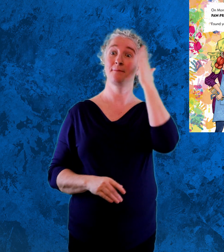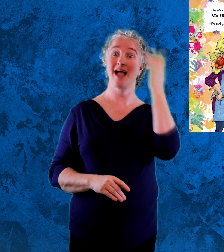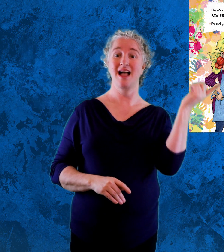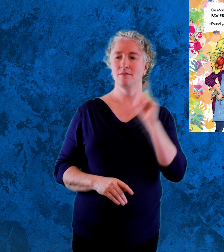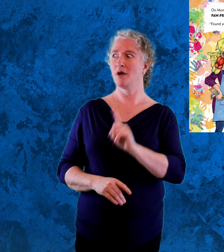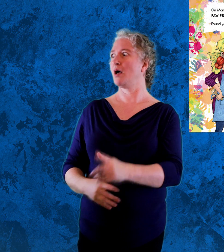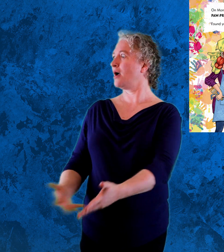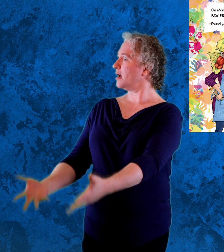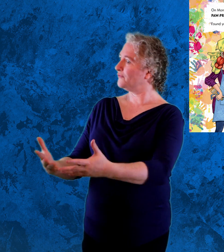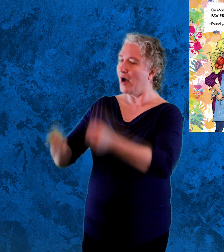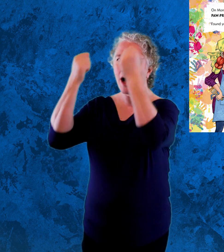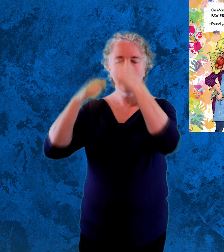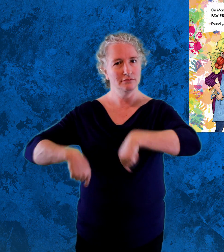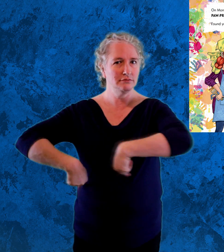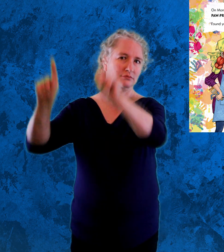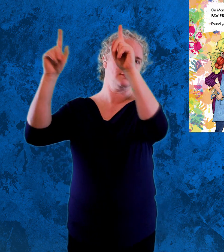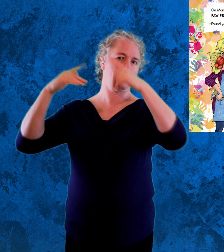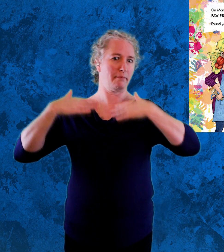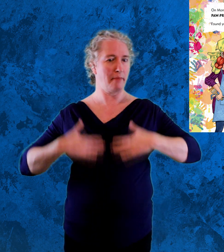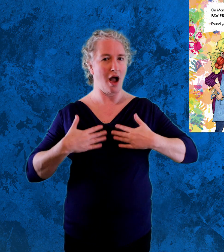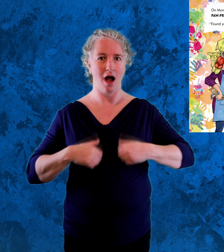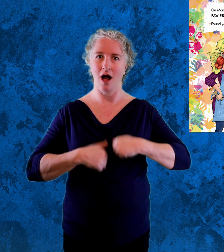Found you, said Mum. Time for a bath.